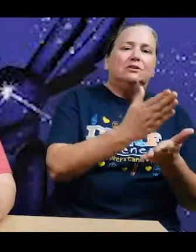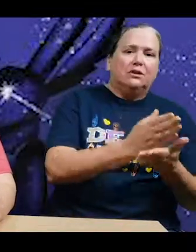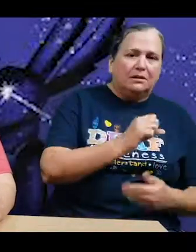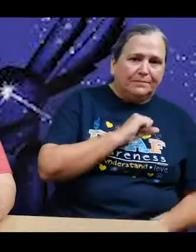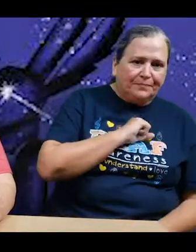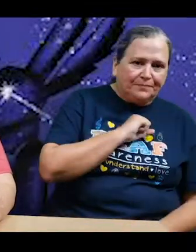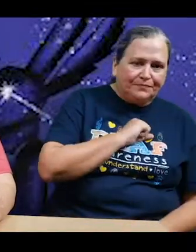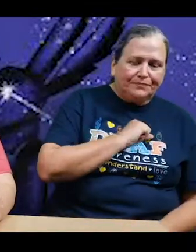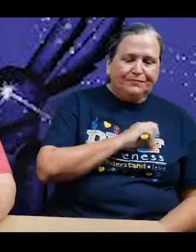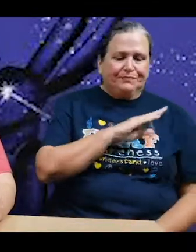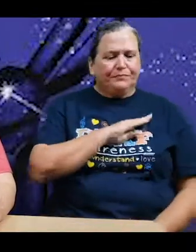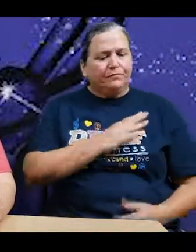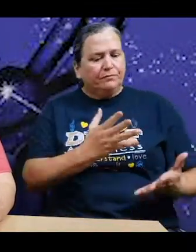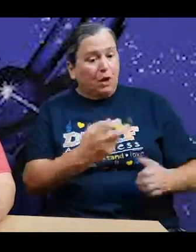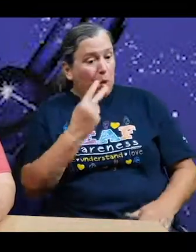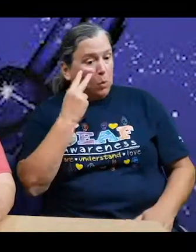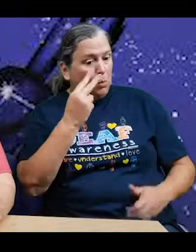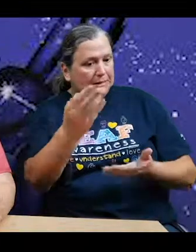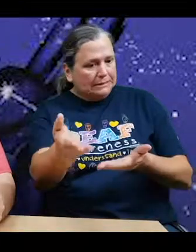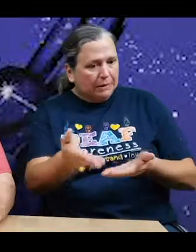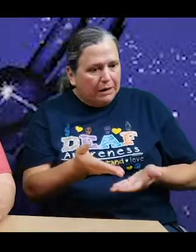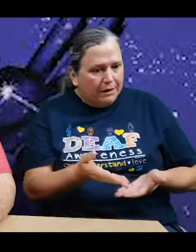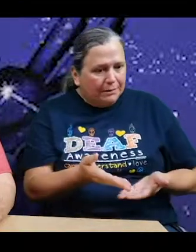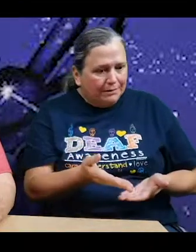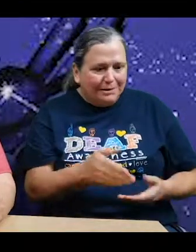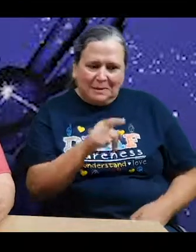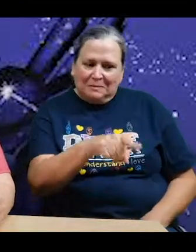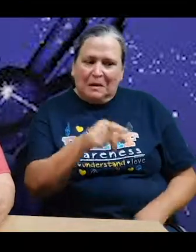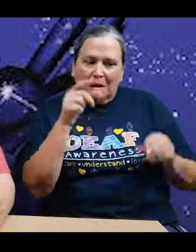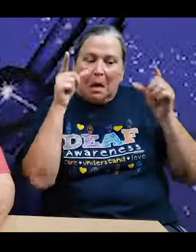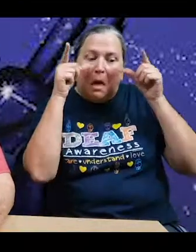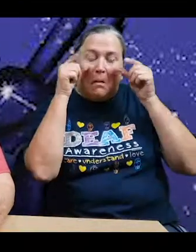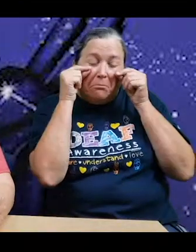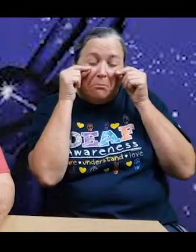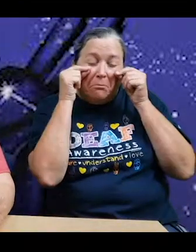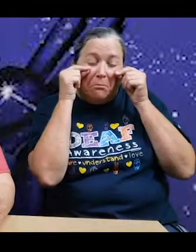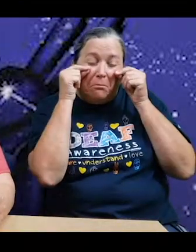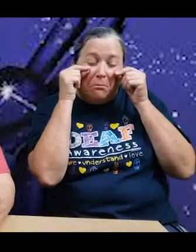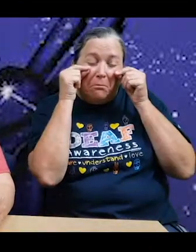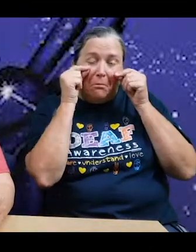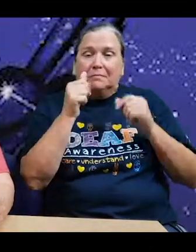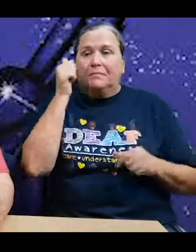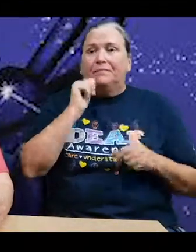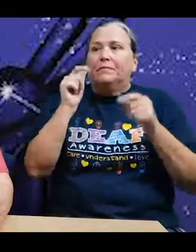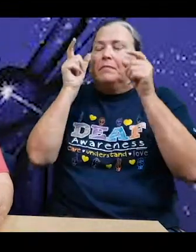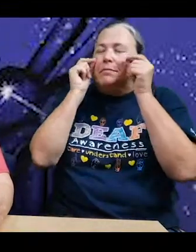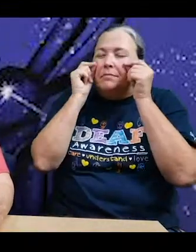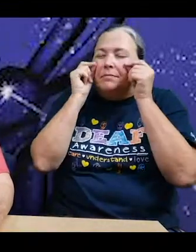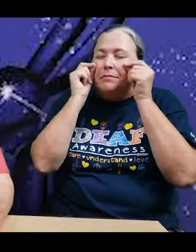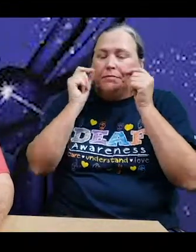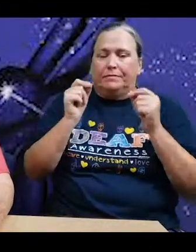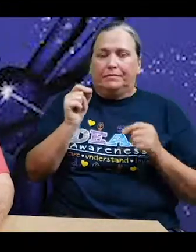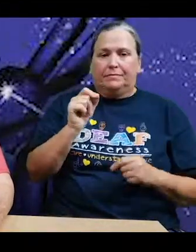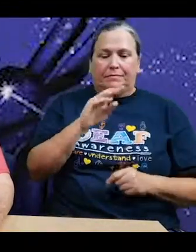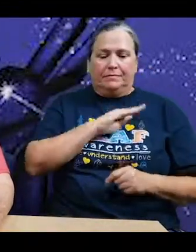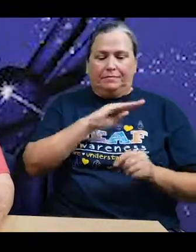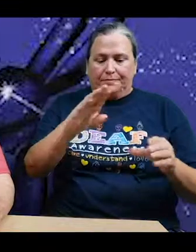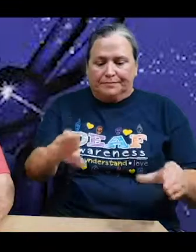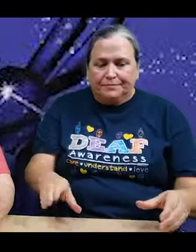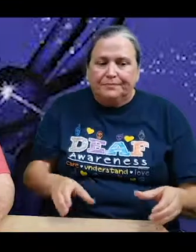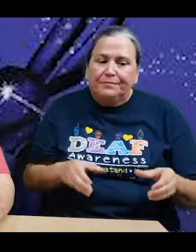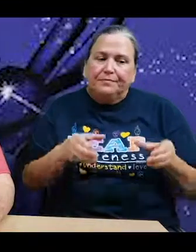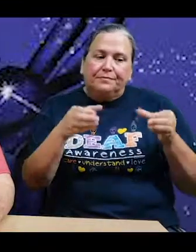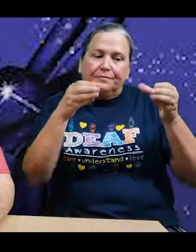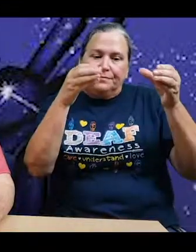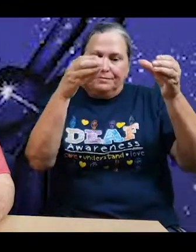Sarah Ruth nodded. You got to close your eyes. The girl closed her eyes. Bryce picked up Edward and held him so